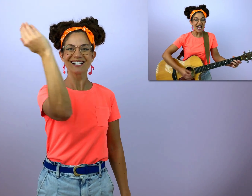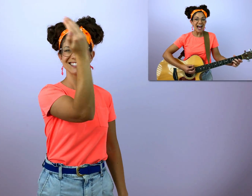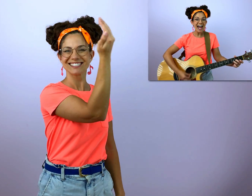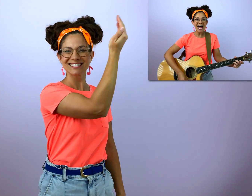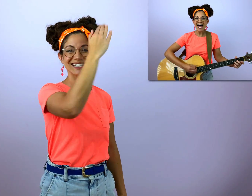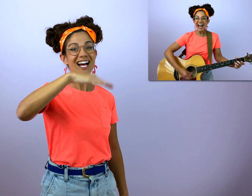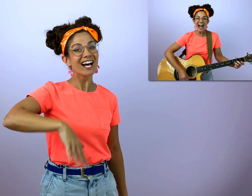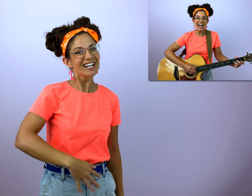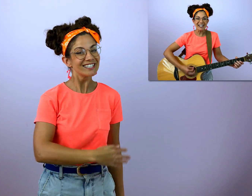sky